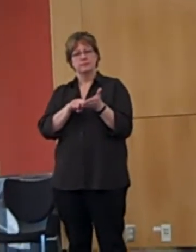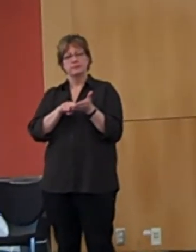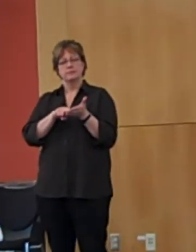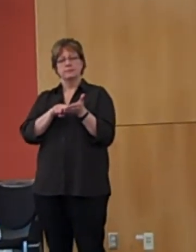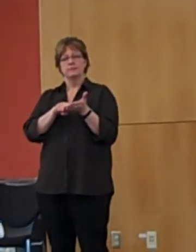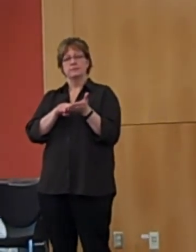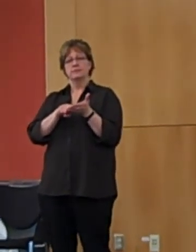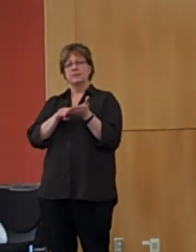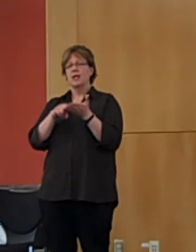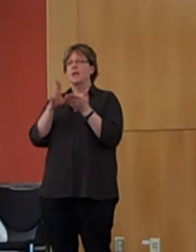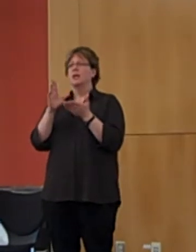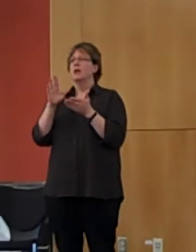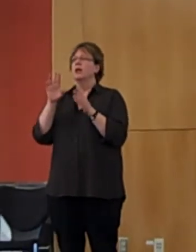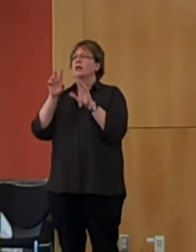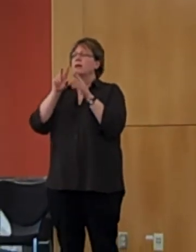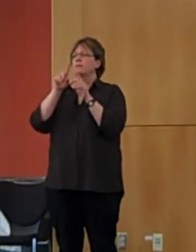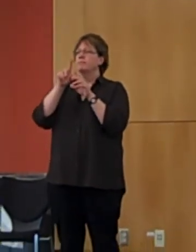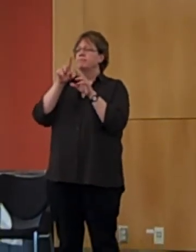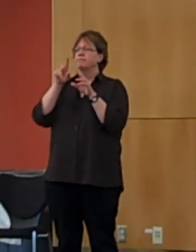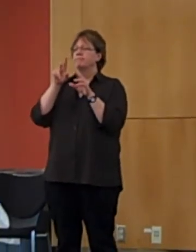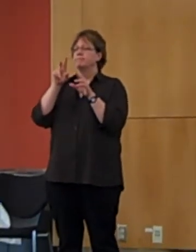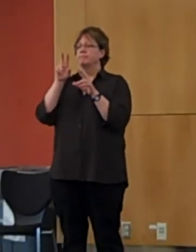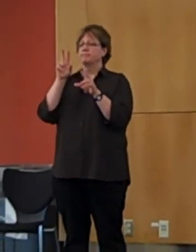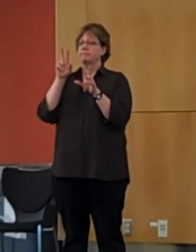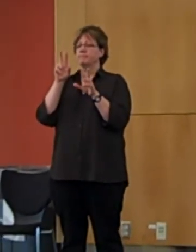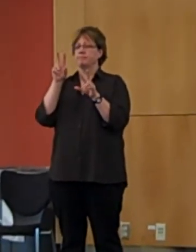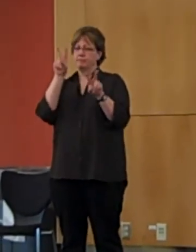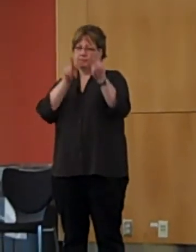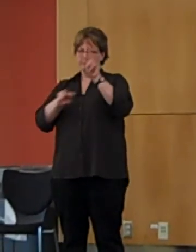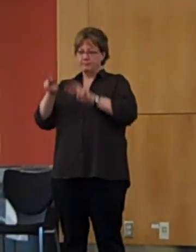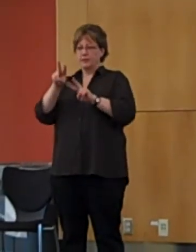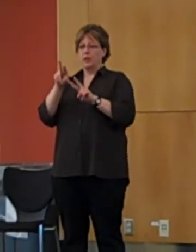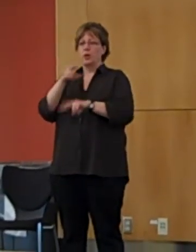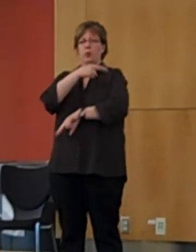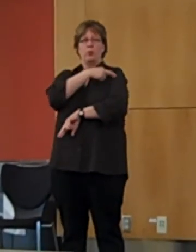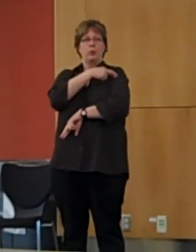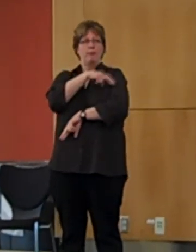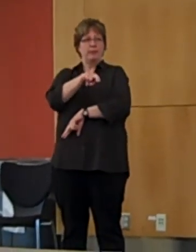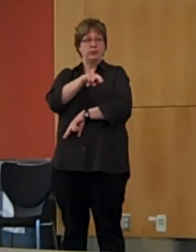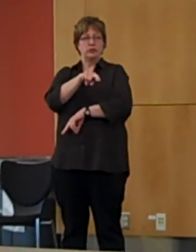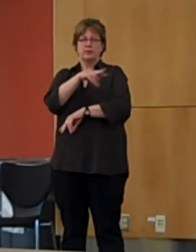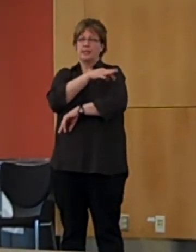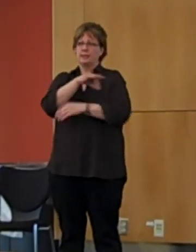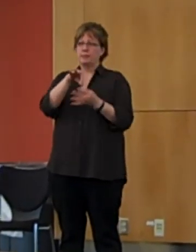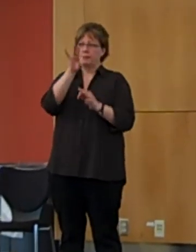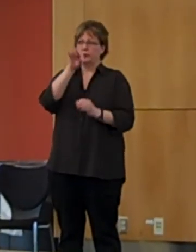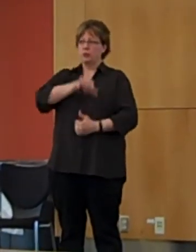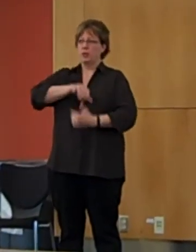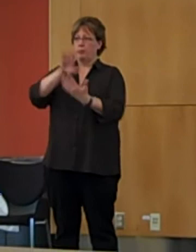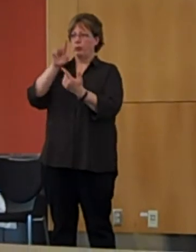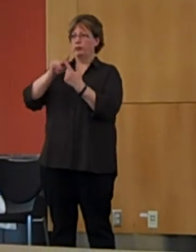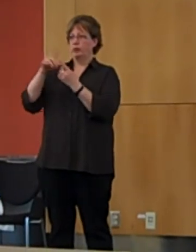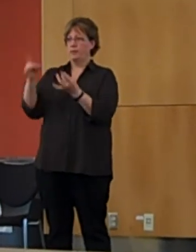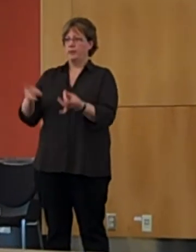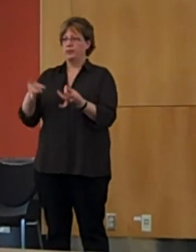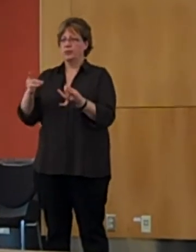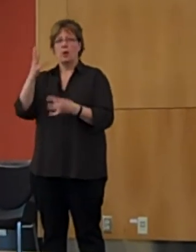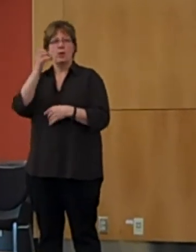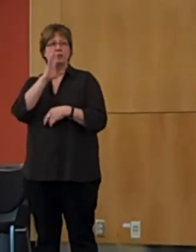spiritual versus a secular approach in a meditative practice. To begin with, let's review the definitions of each approach